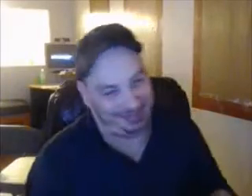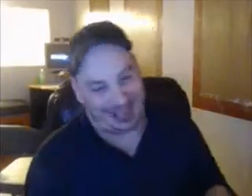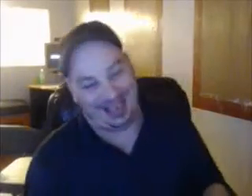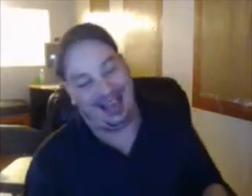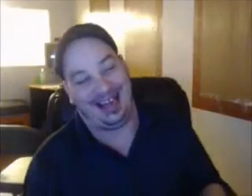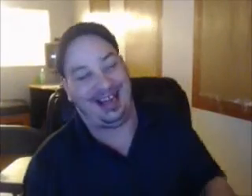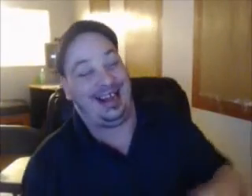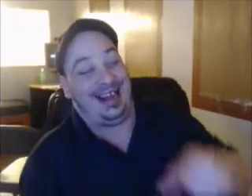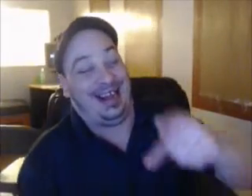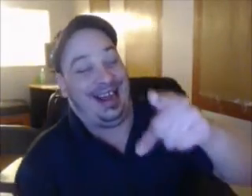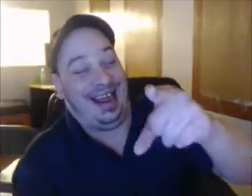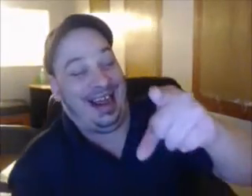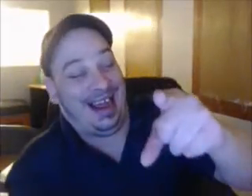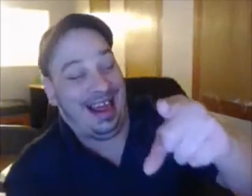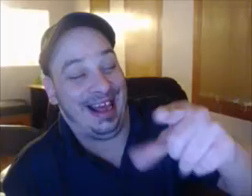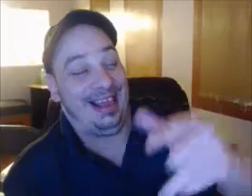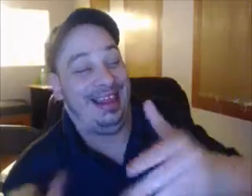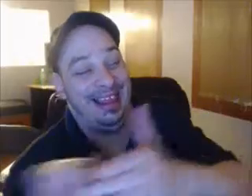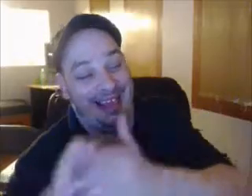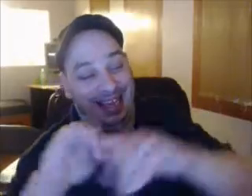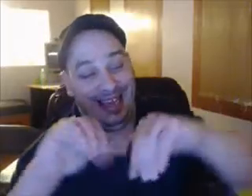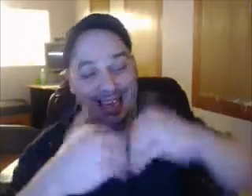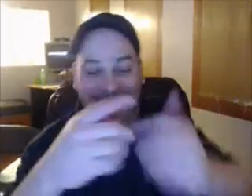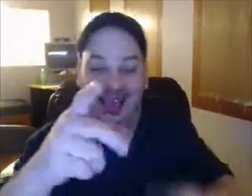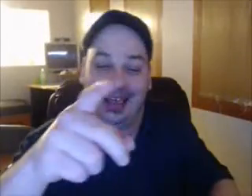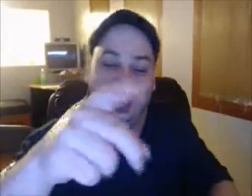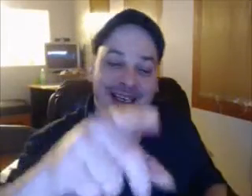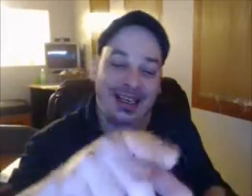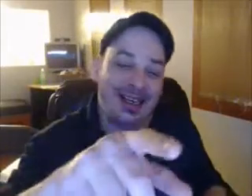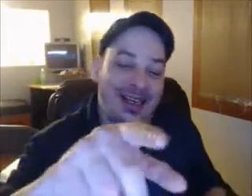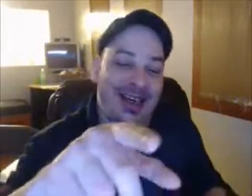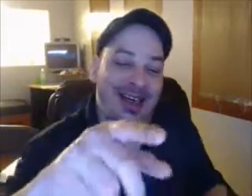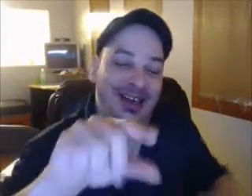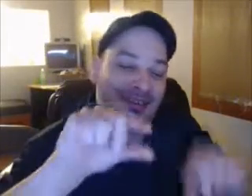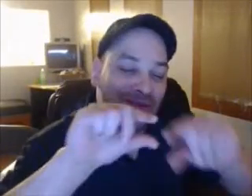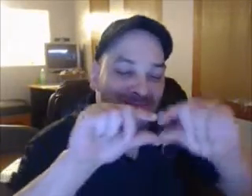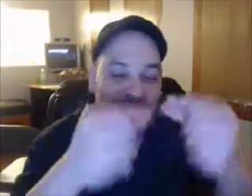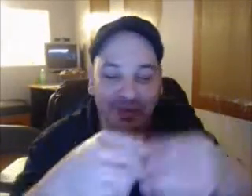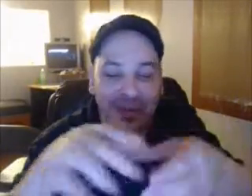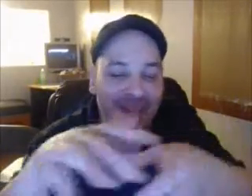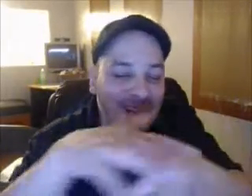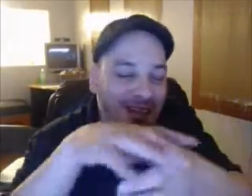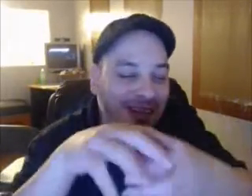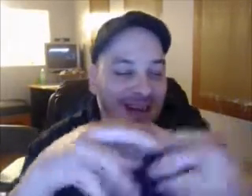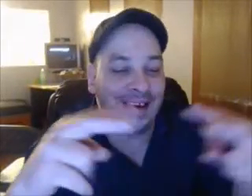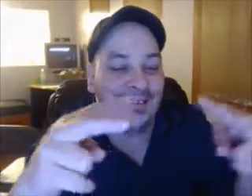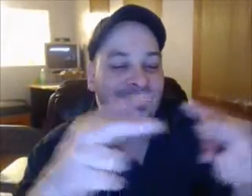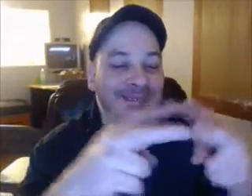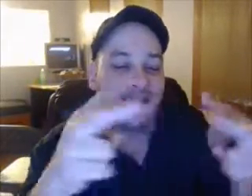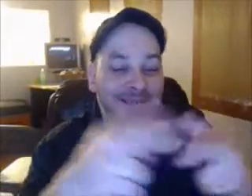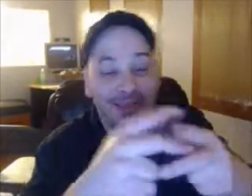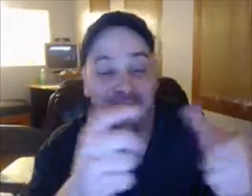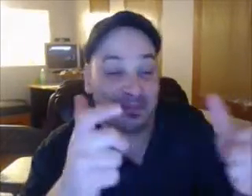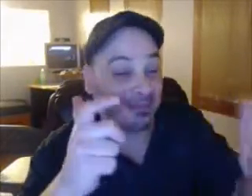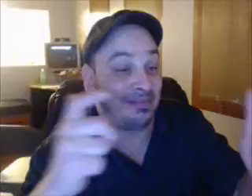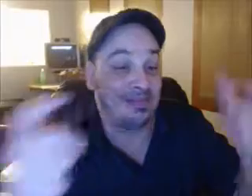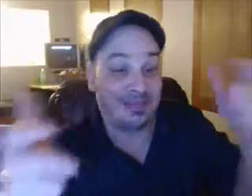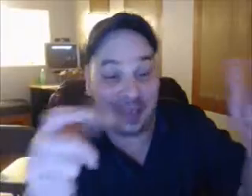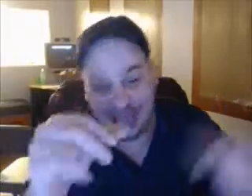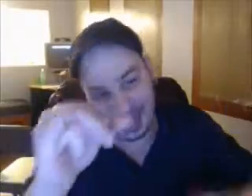He been that comments he reportedly made to that effect three weeks ago when Defense Secretary, Chuck Hagel, visited Kabul, had